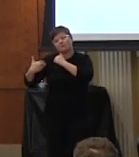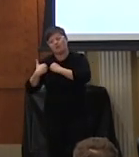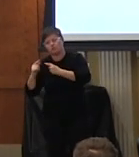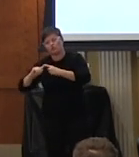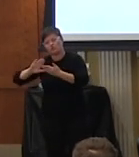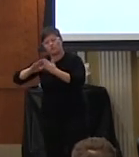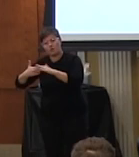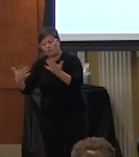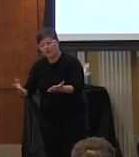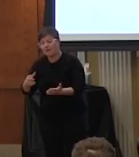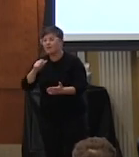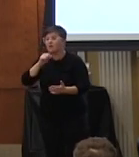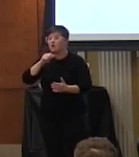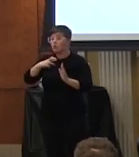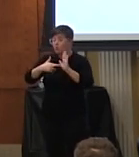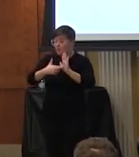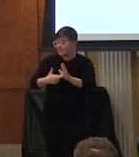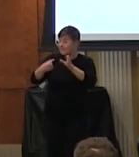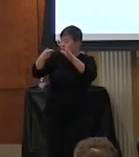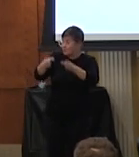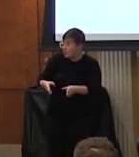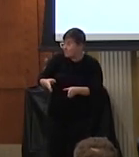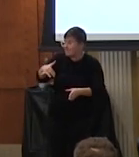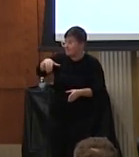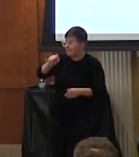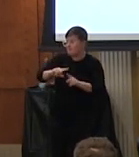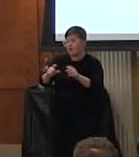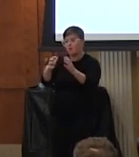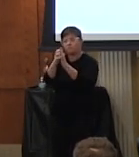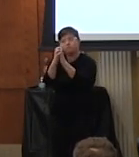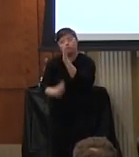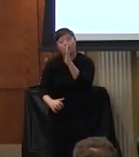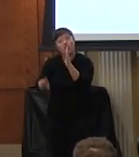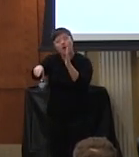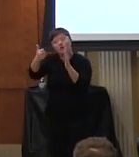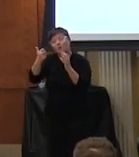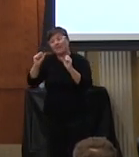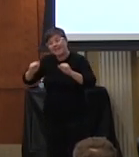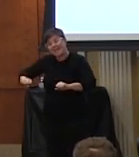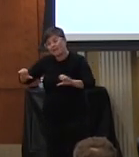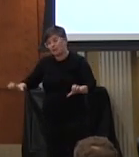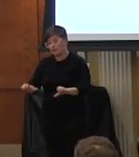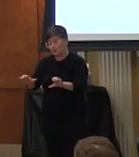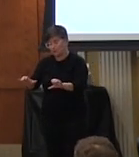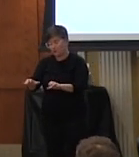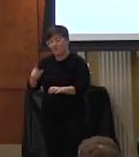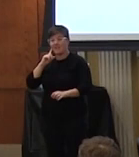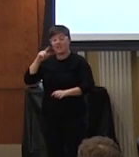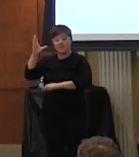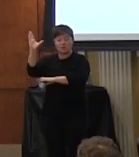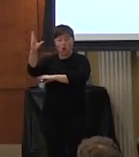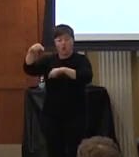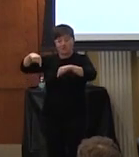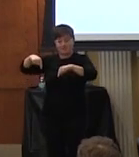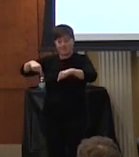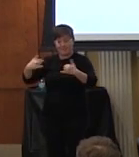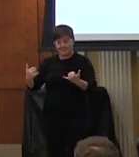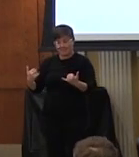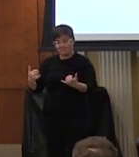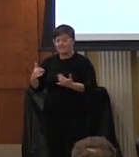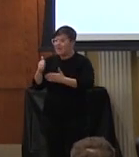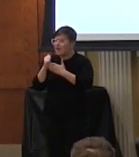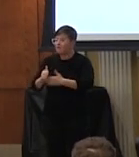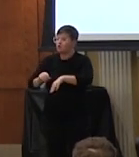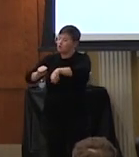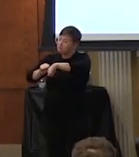just representing a person but there's a lot we can do and um so i think talks like this are very helpful to just kind of get that